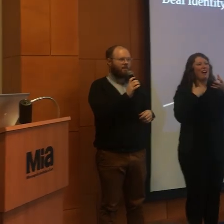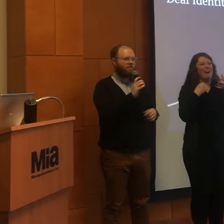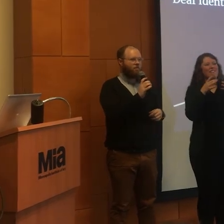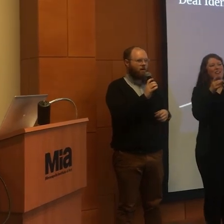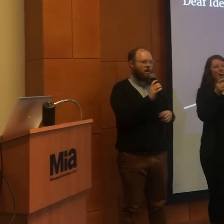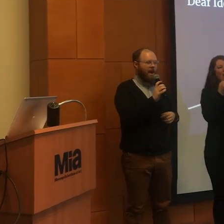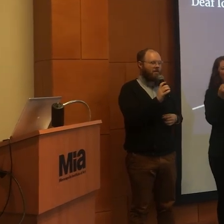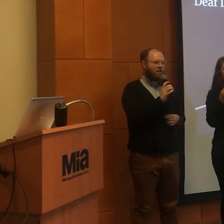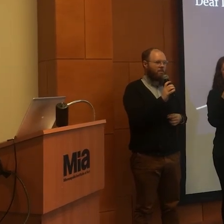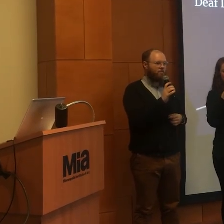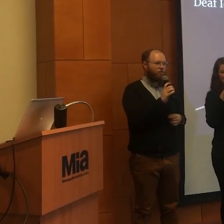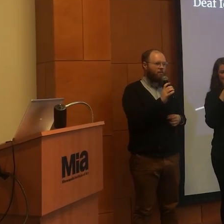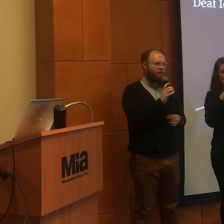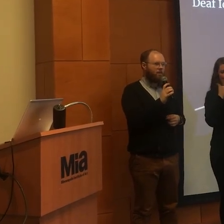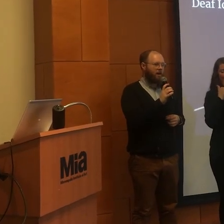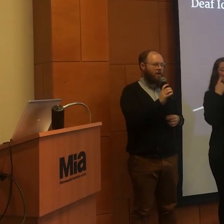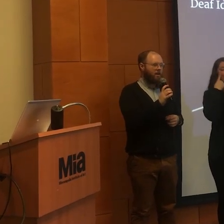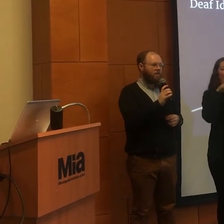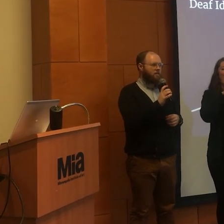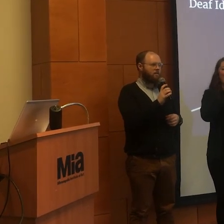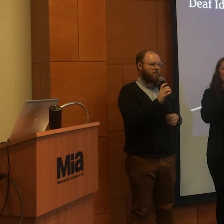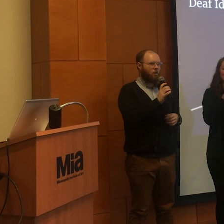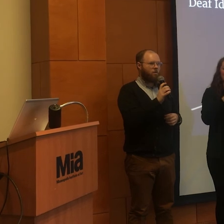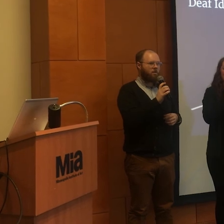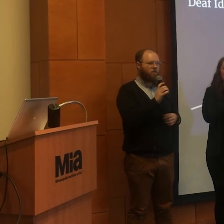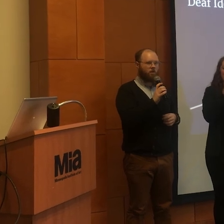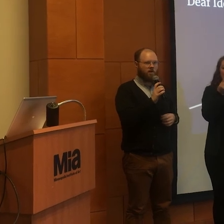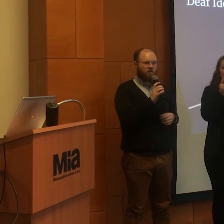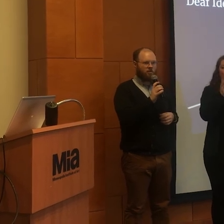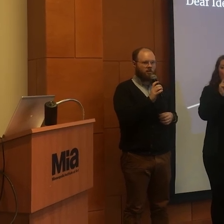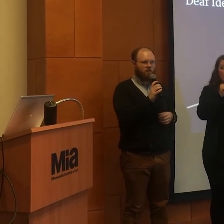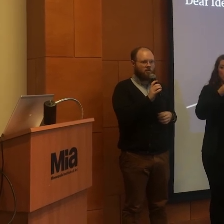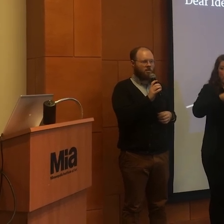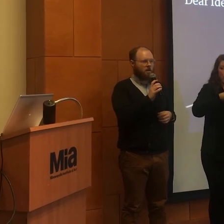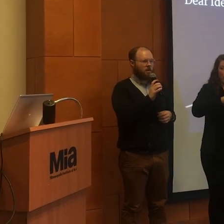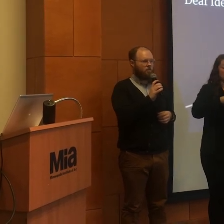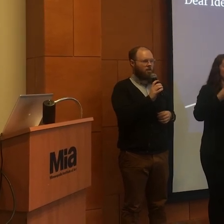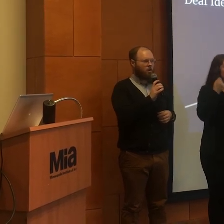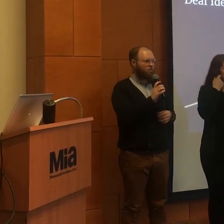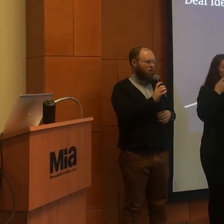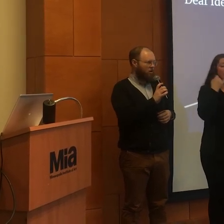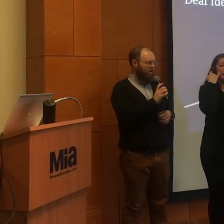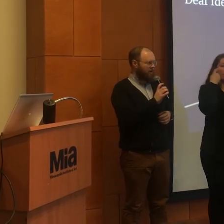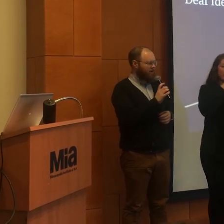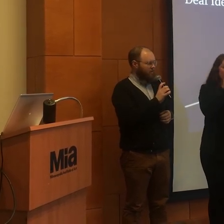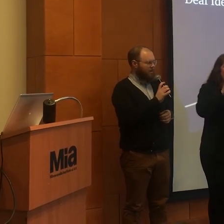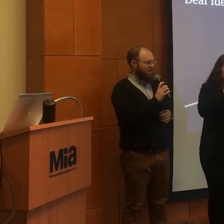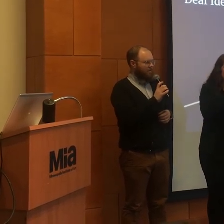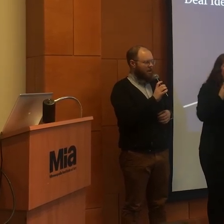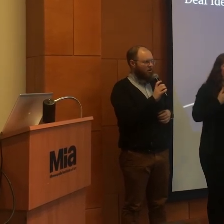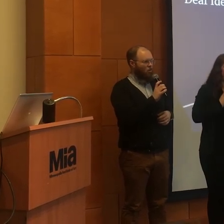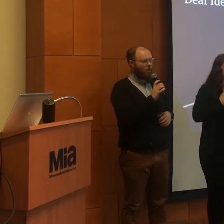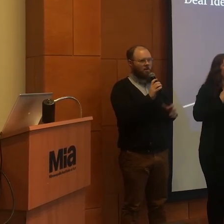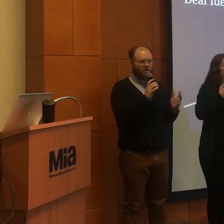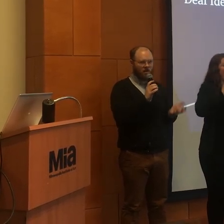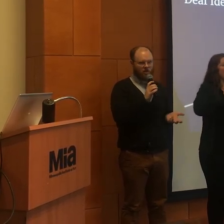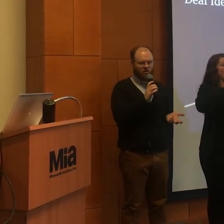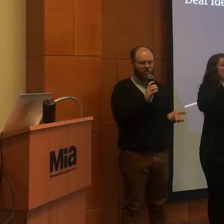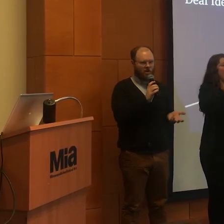for an access improvement grant. This is open to organizations with arts programming expenses under $1 million a year.